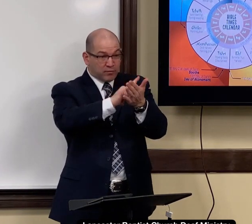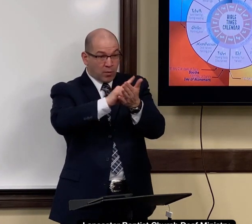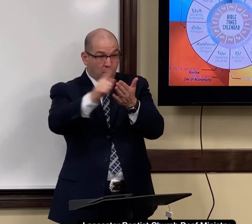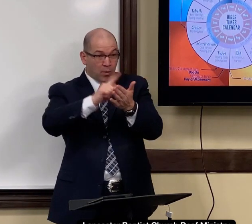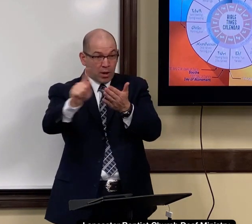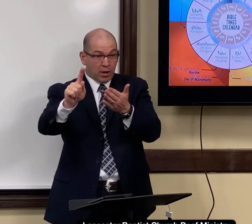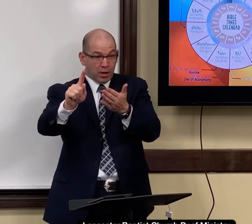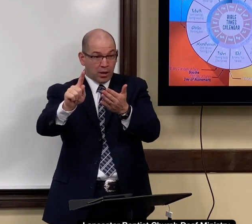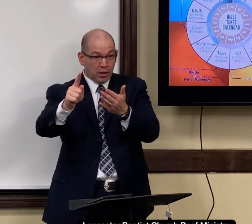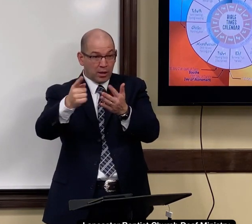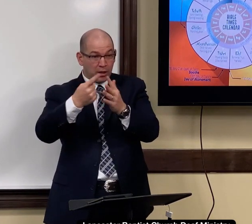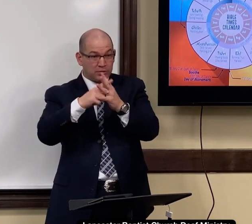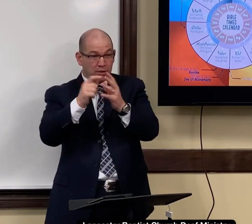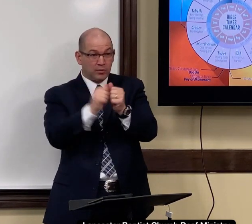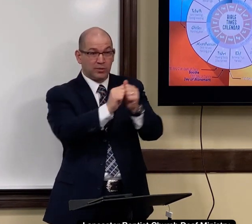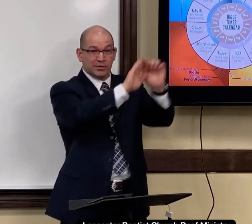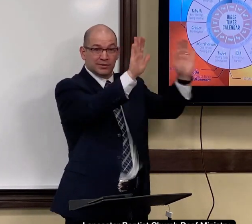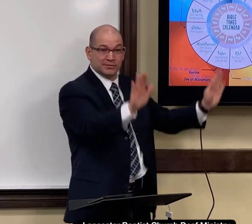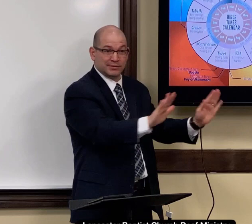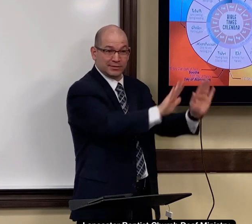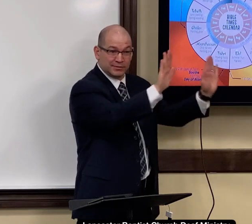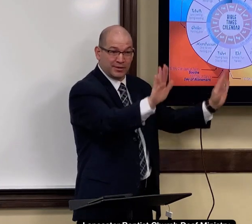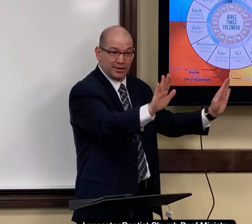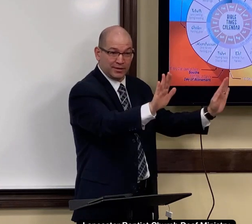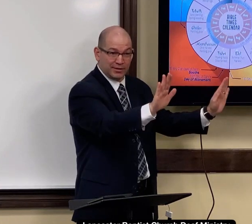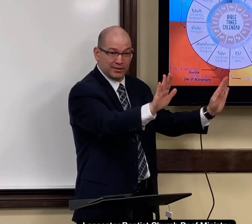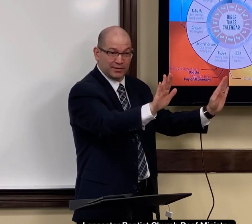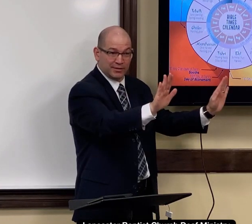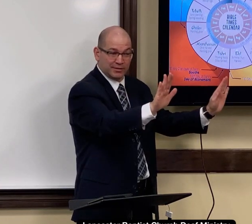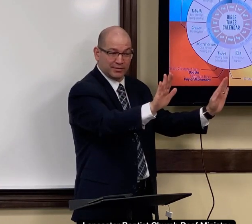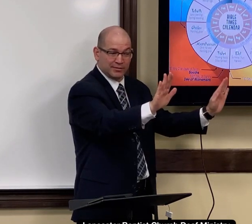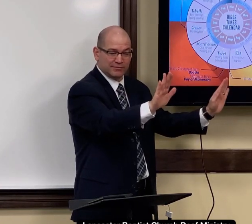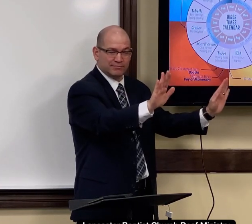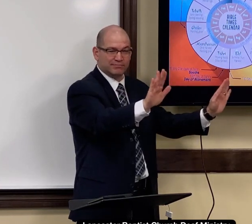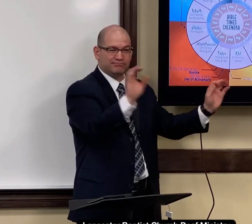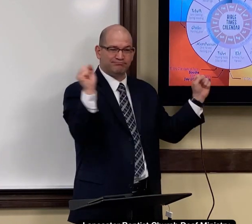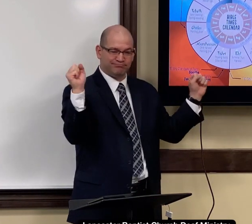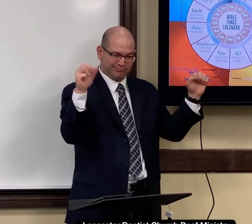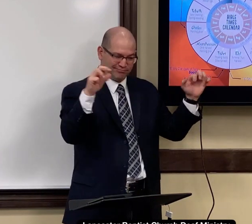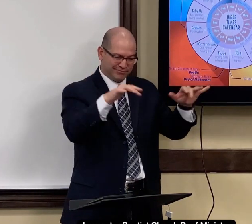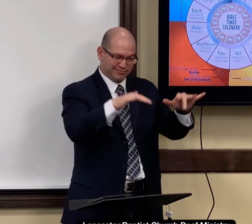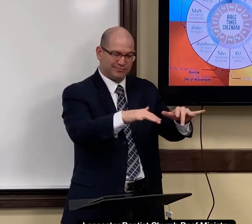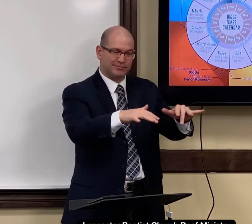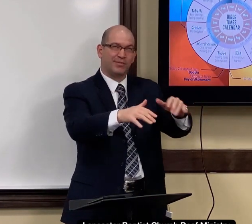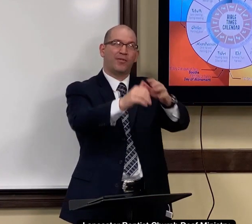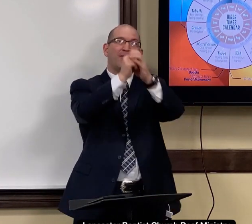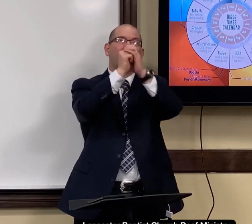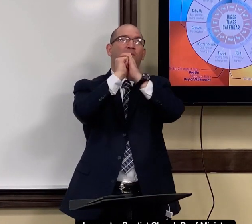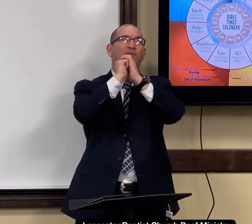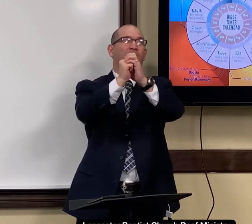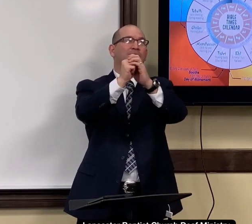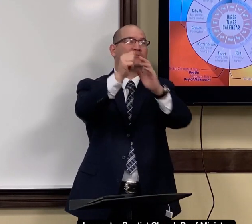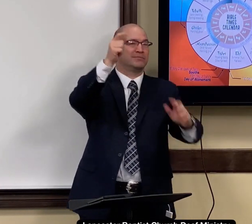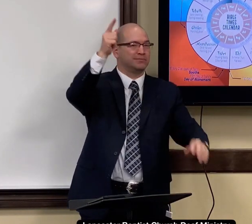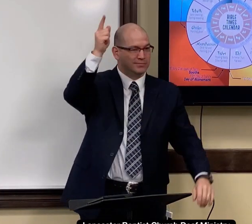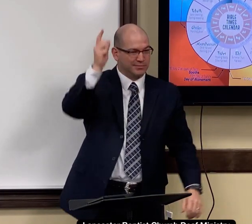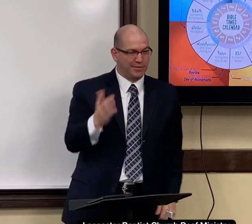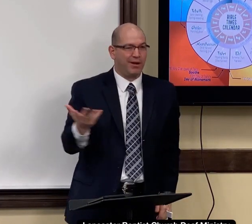So, every week, starting with Sunday, we gather together and we worship God.